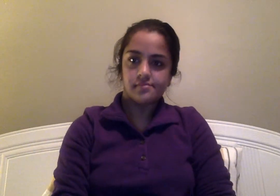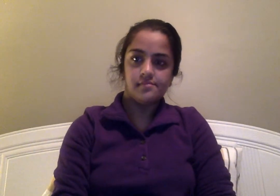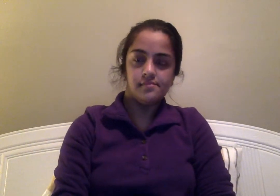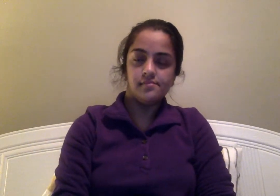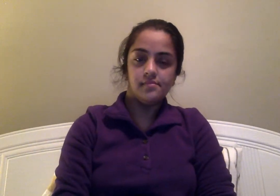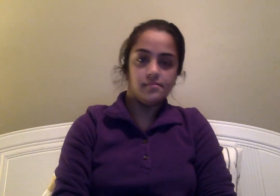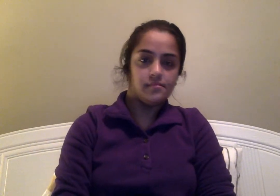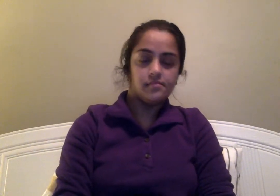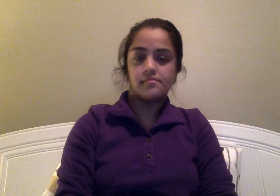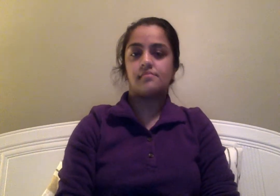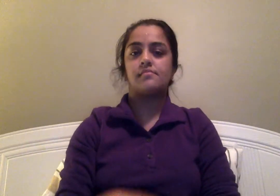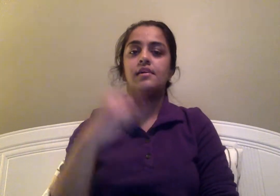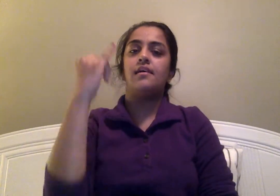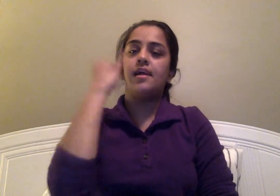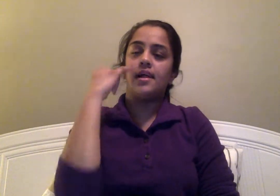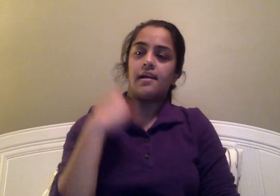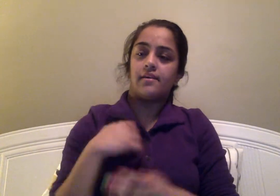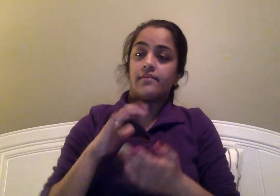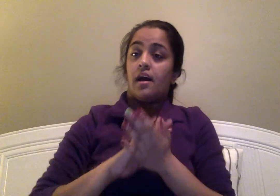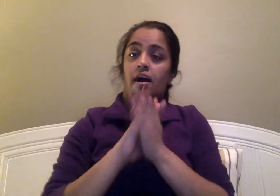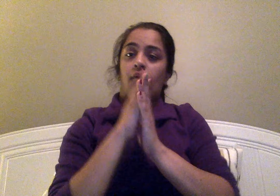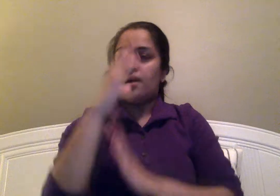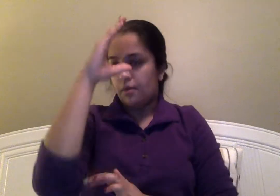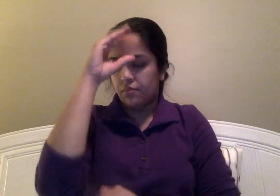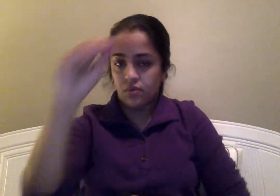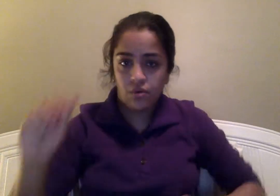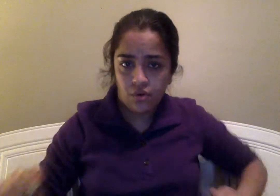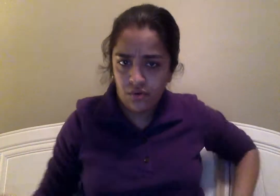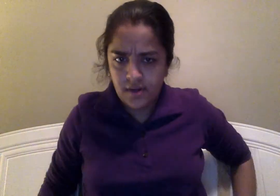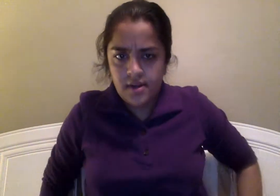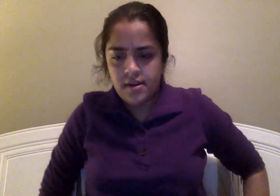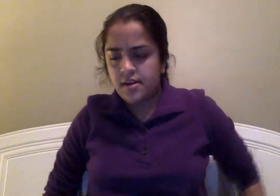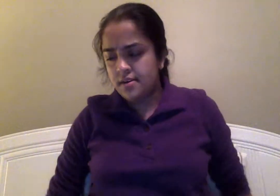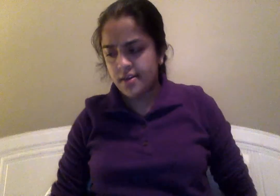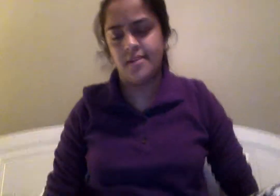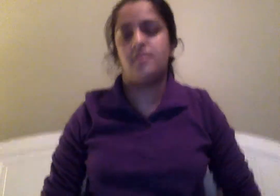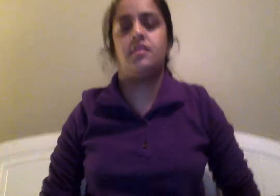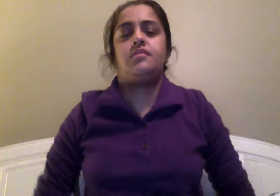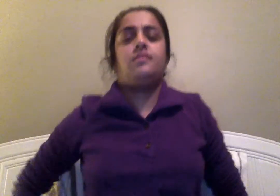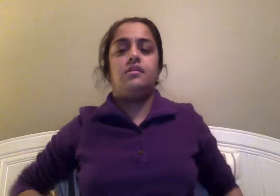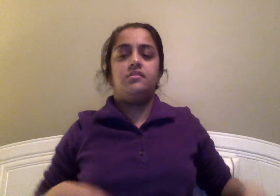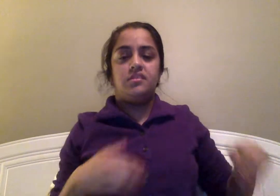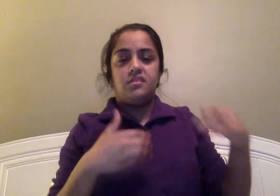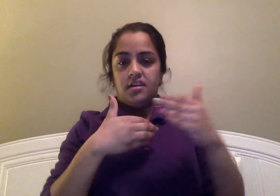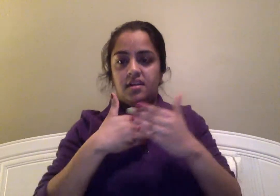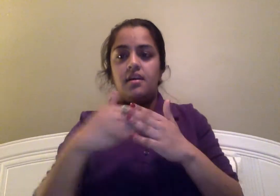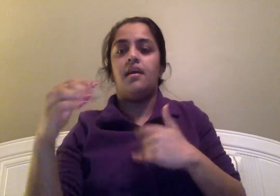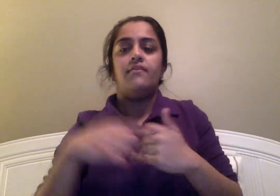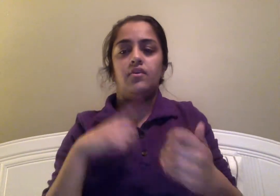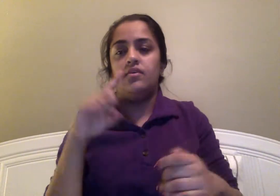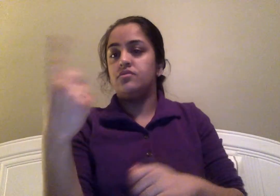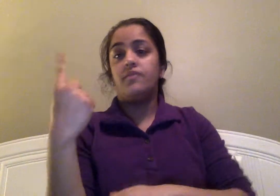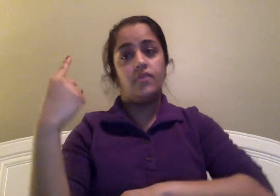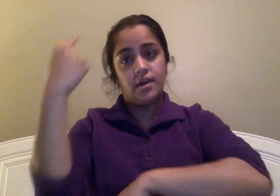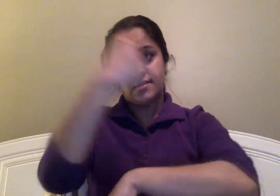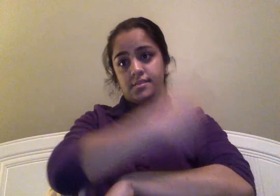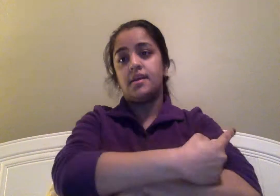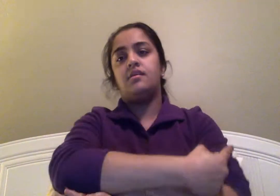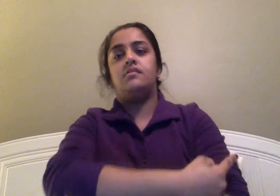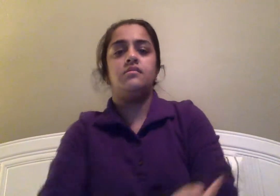If I were a boy, even just for a day,